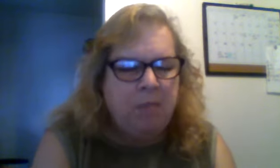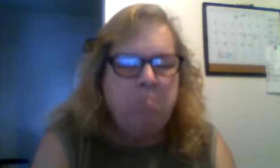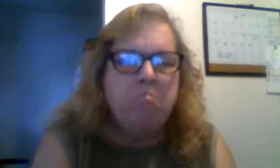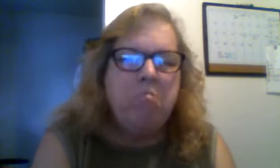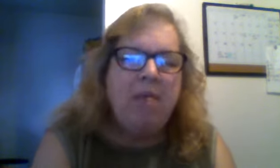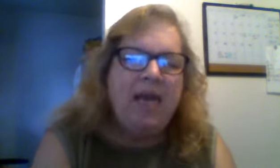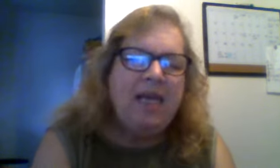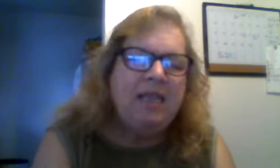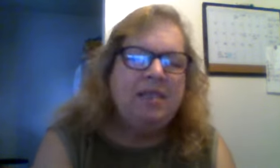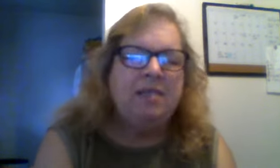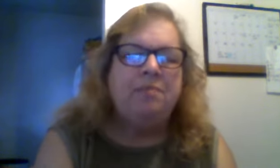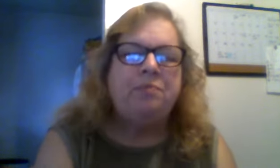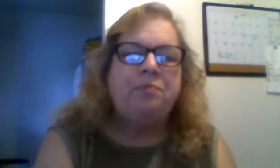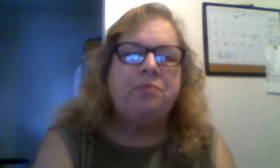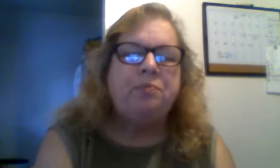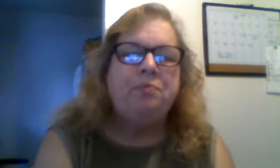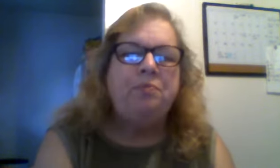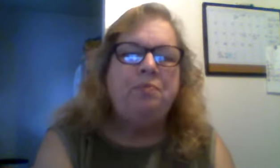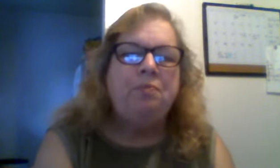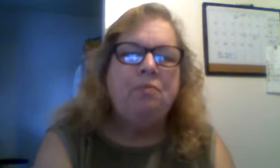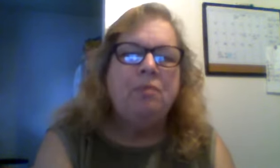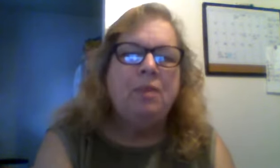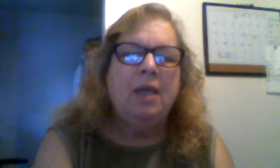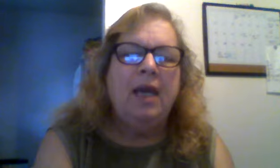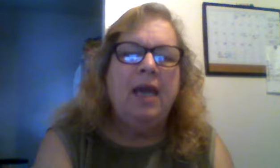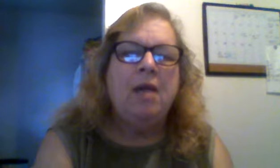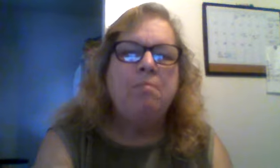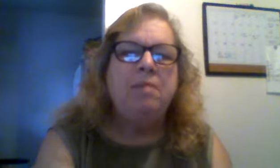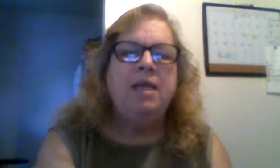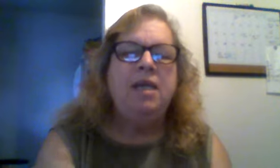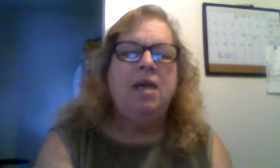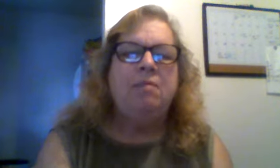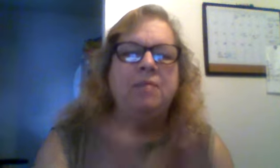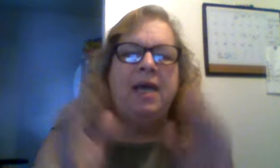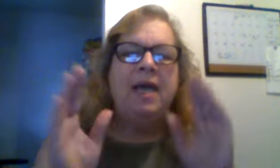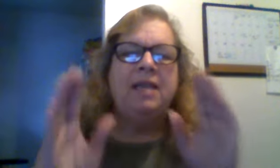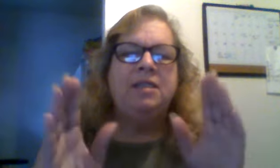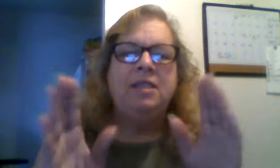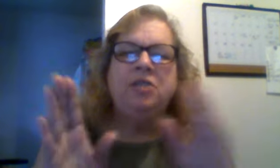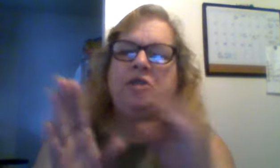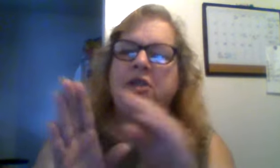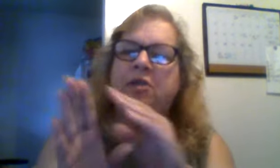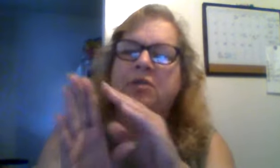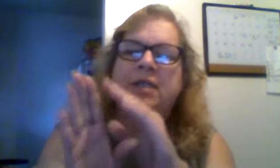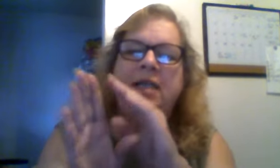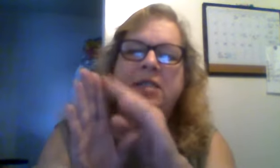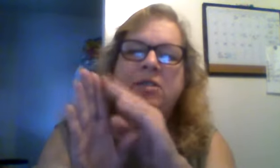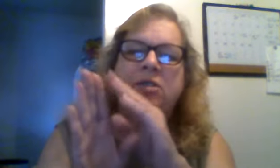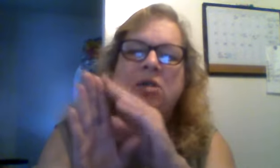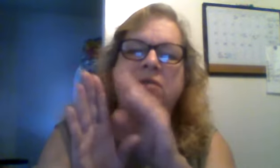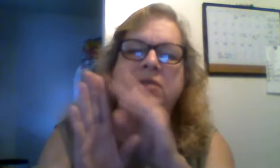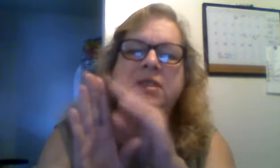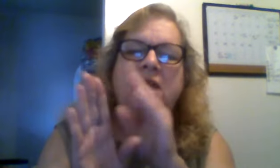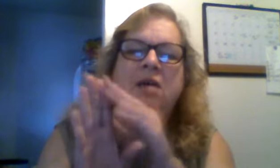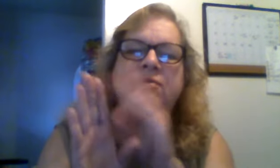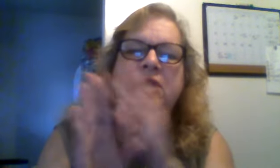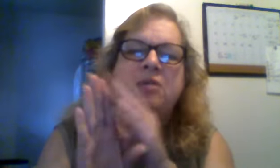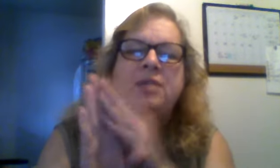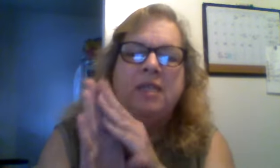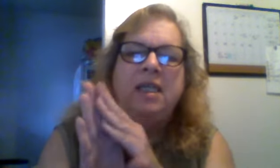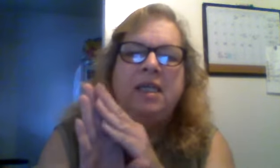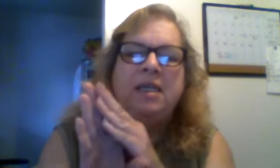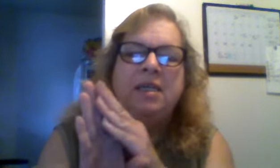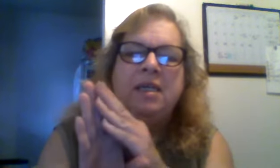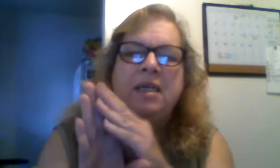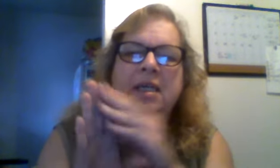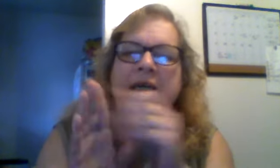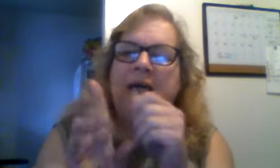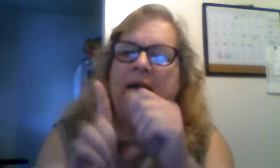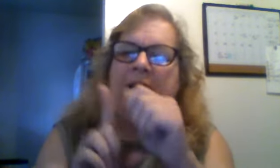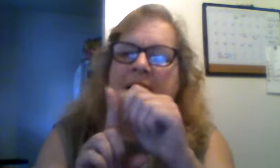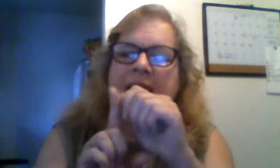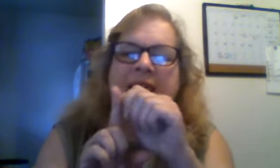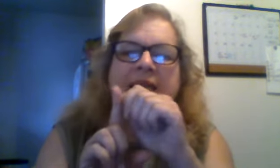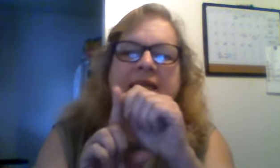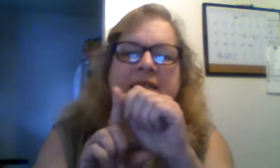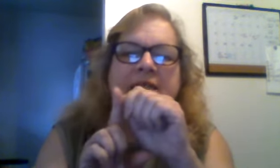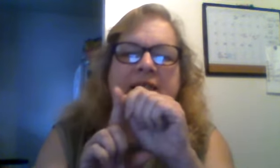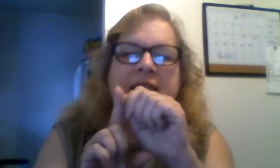amazing how many of them has these jiggers at the surface of their skin and can easily